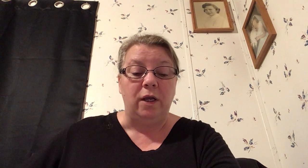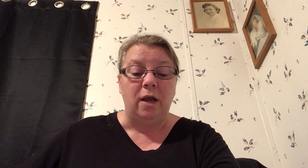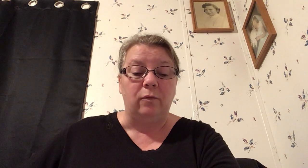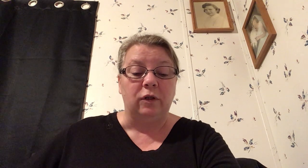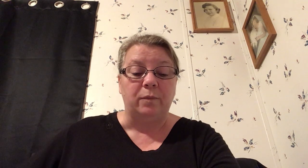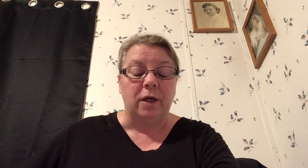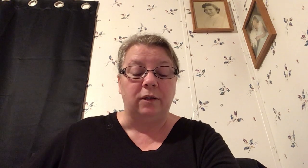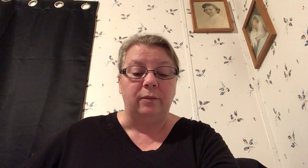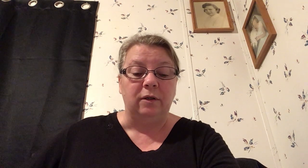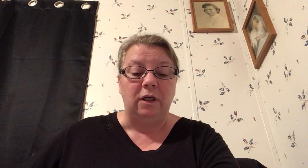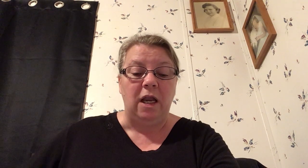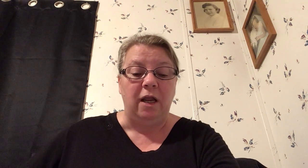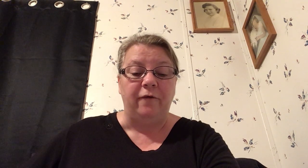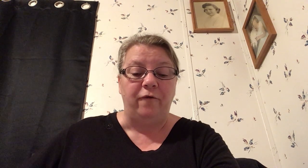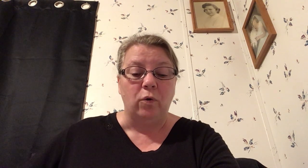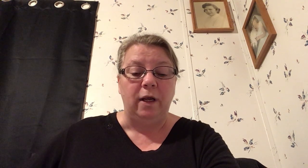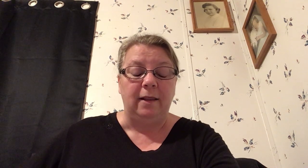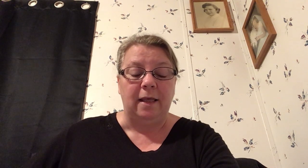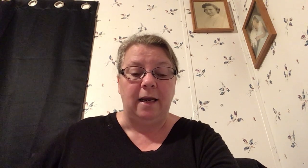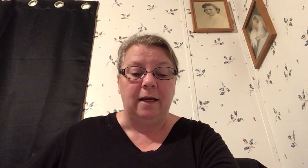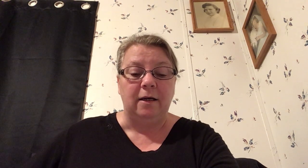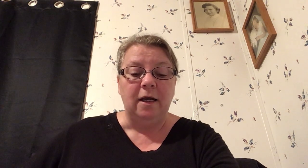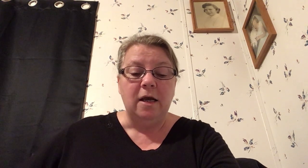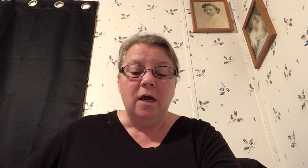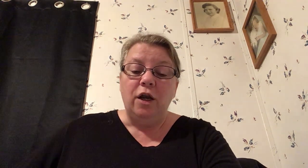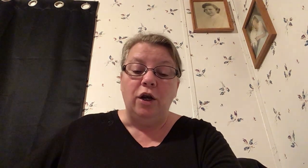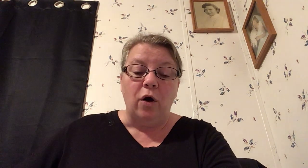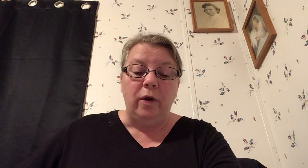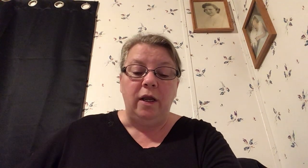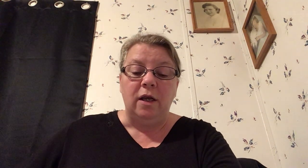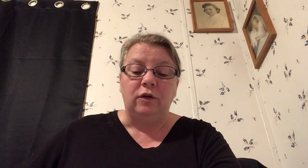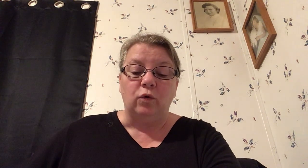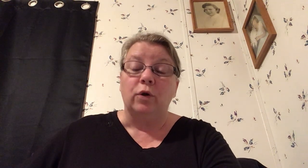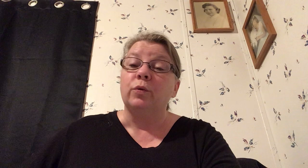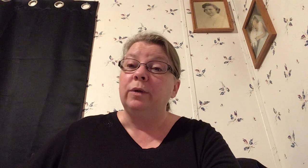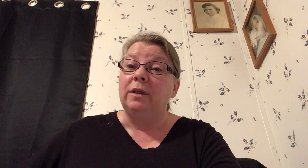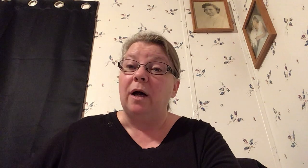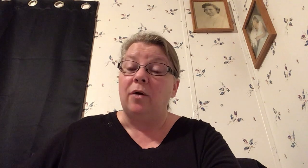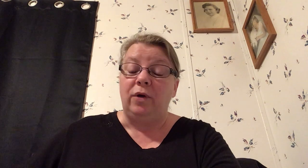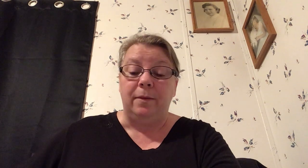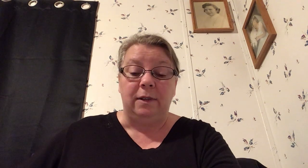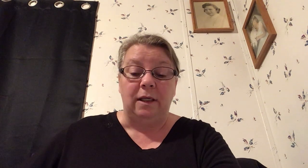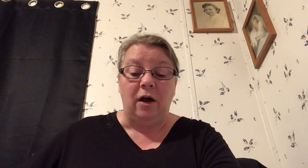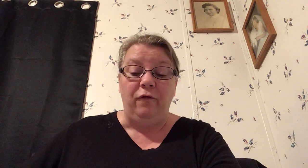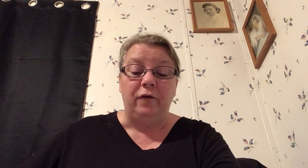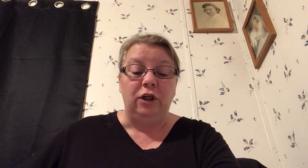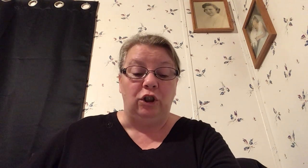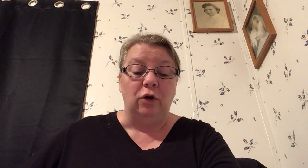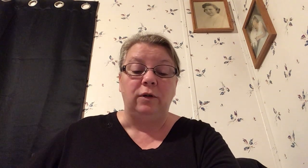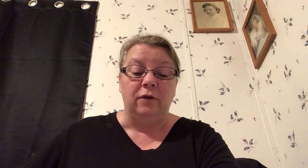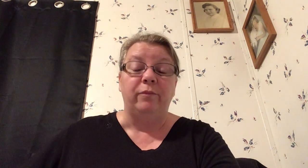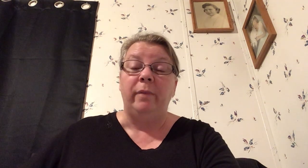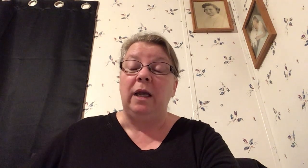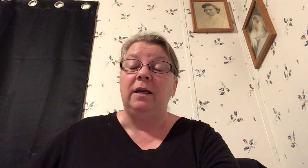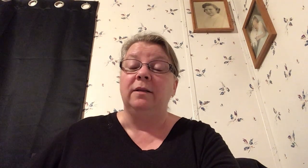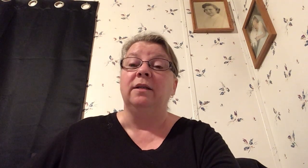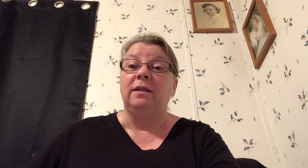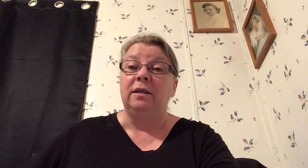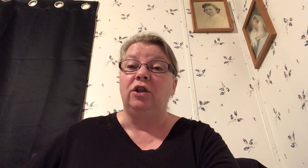and responsibility in a foreign land knowing his source was god himself joseph made his decision